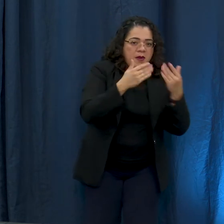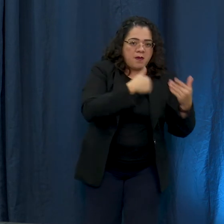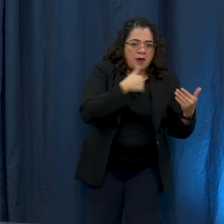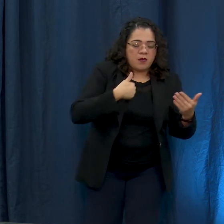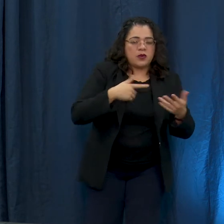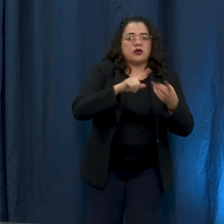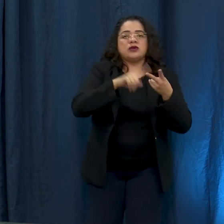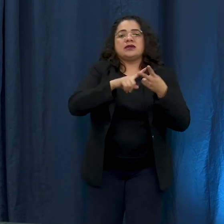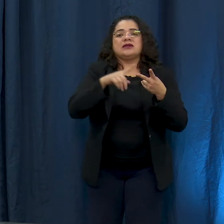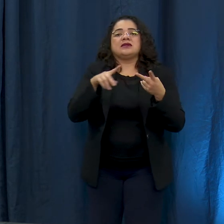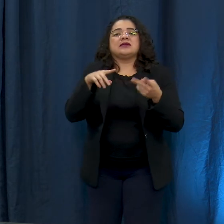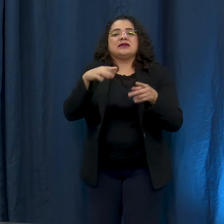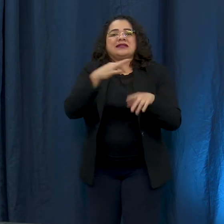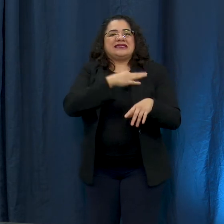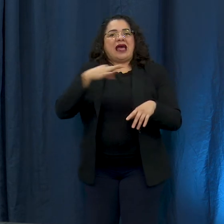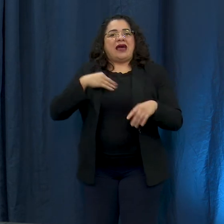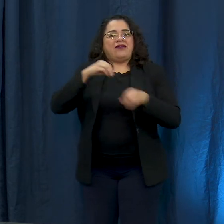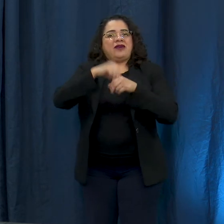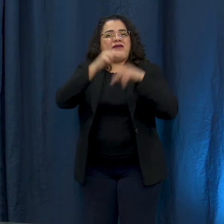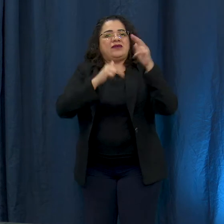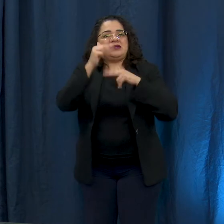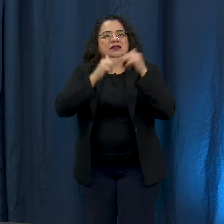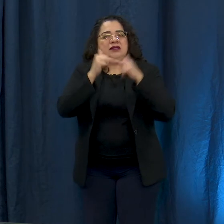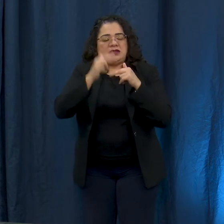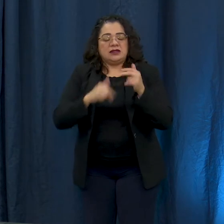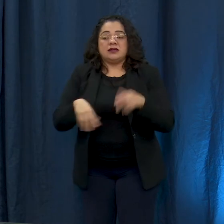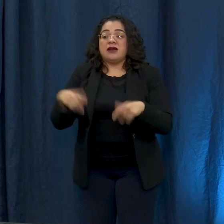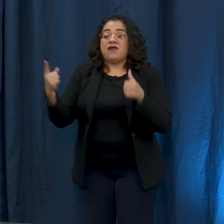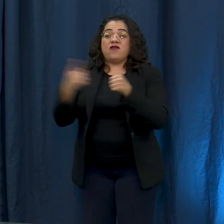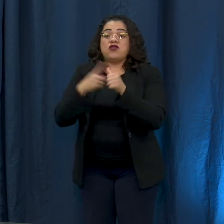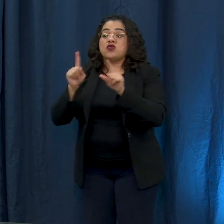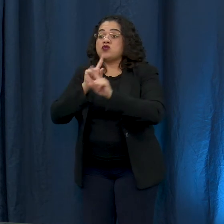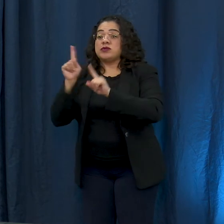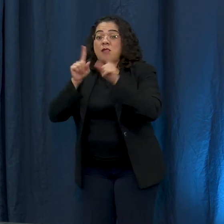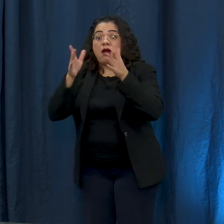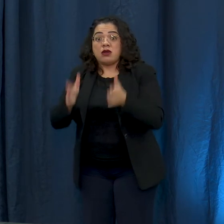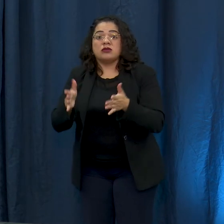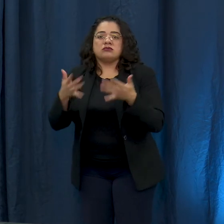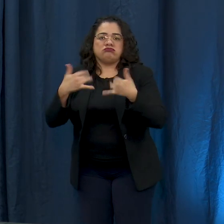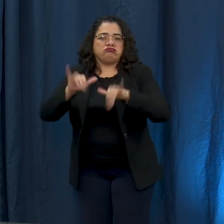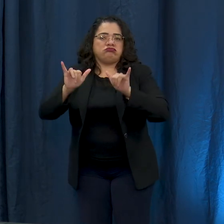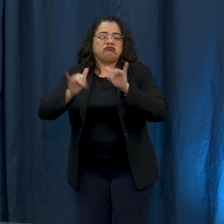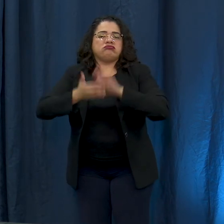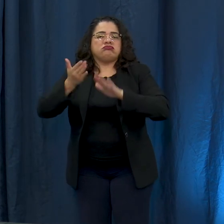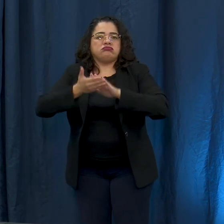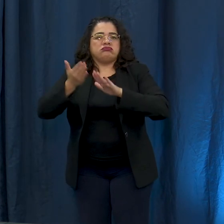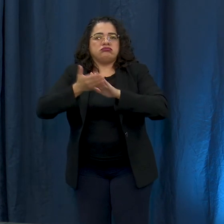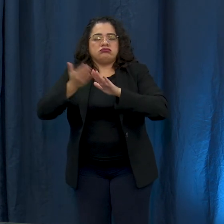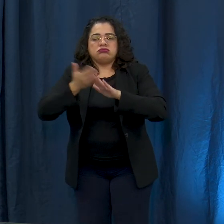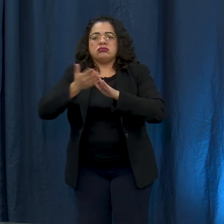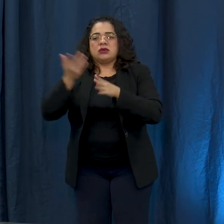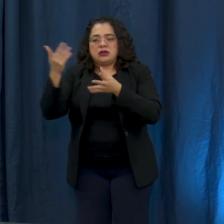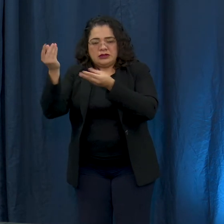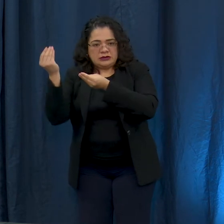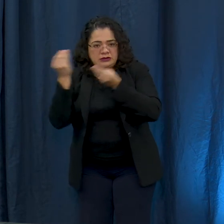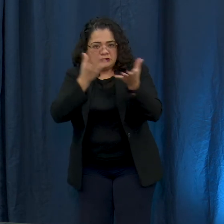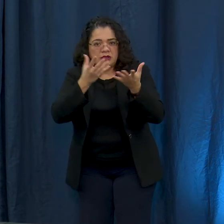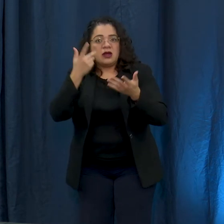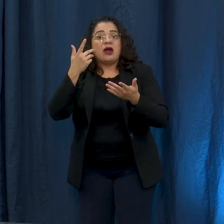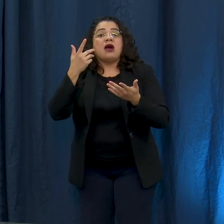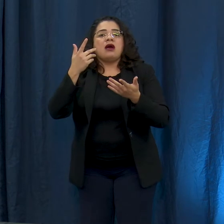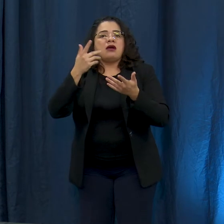of these new cases. First responders will continue to be provided pertinent information in order to facilitate PPE